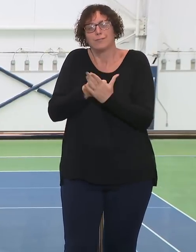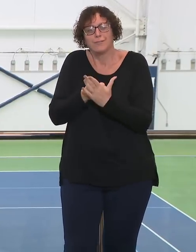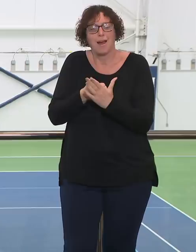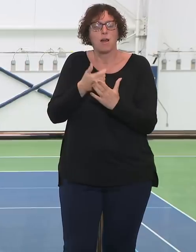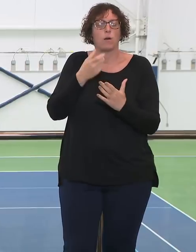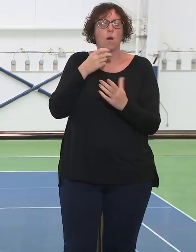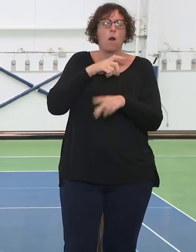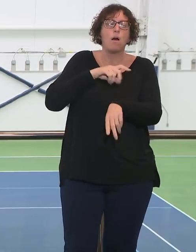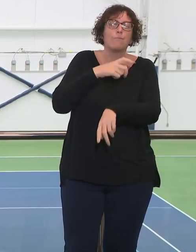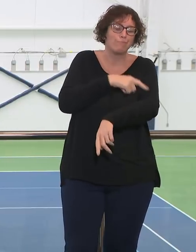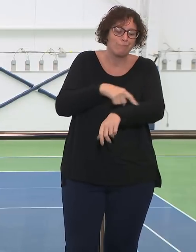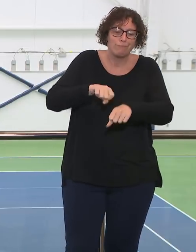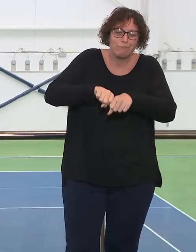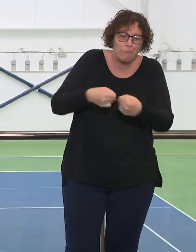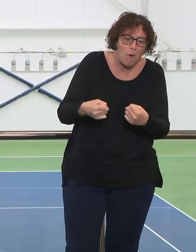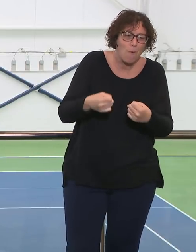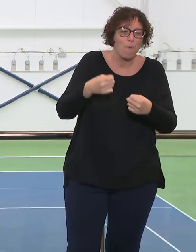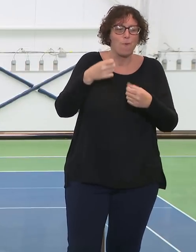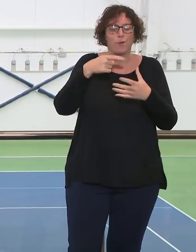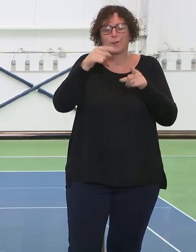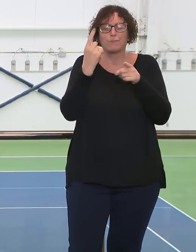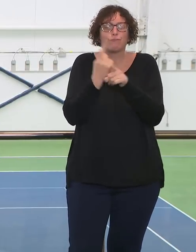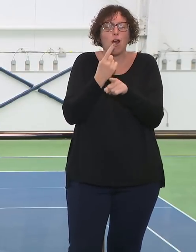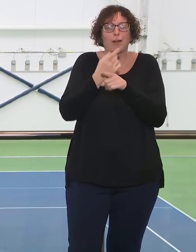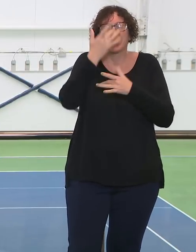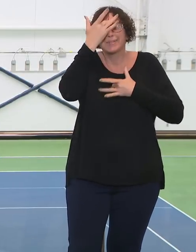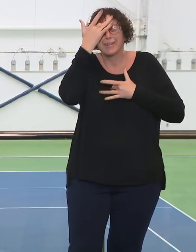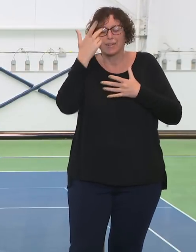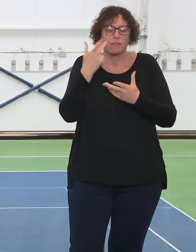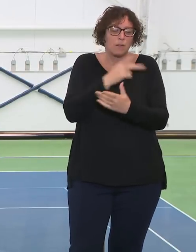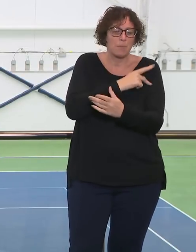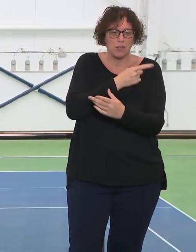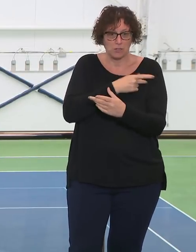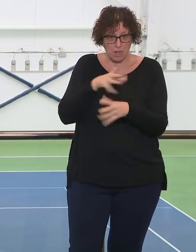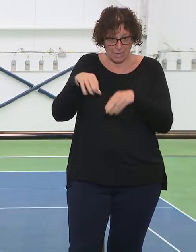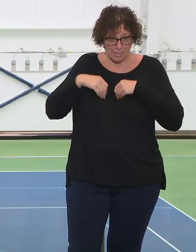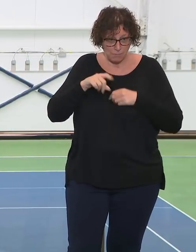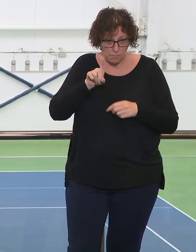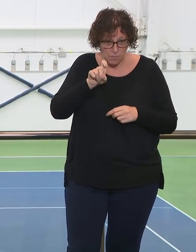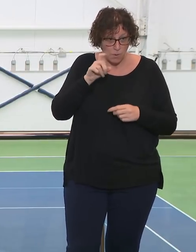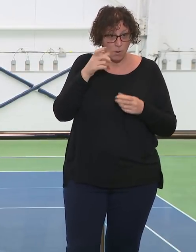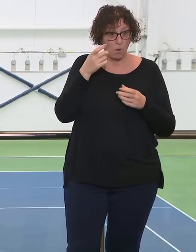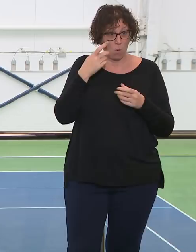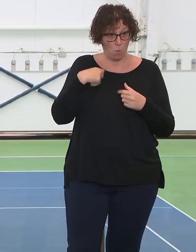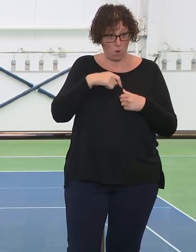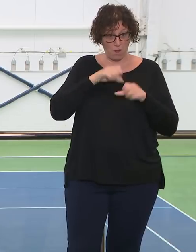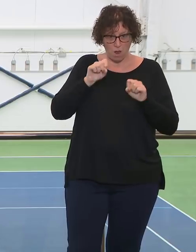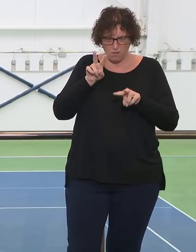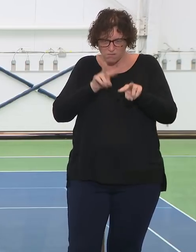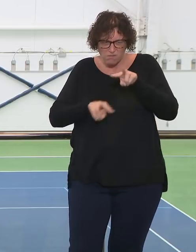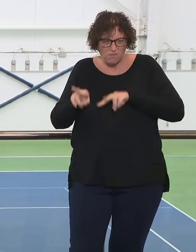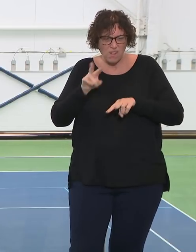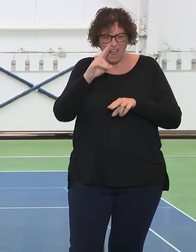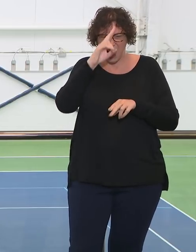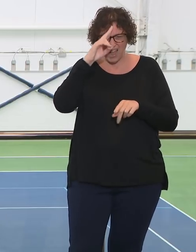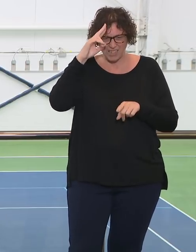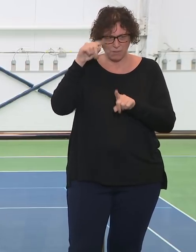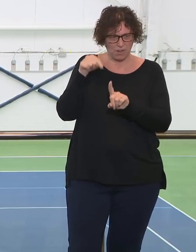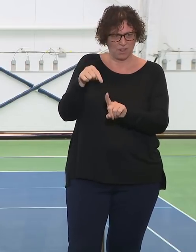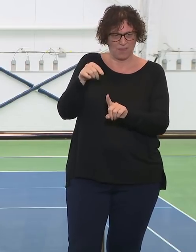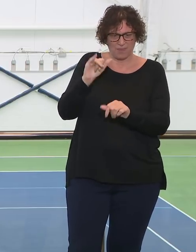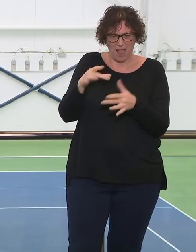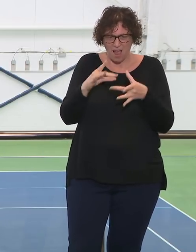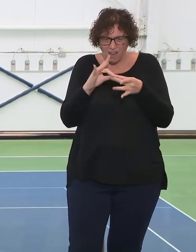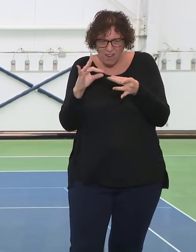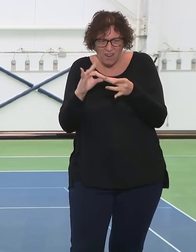there were people at Elmhurst saying, we need this to be essentially COVID triage right now. We can't deal with all these other folks. Has that